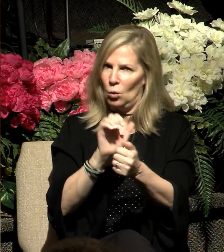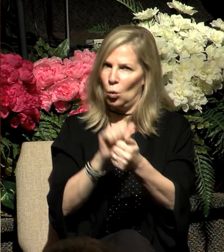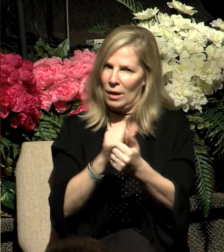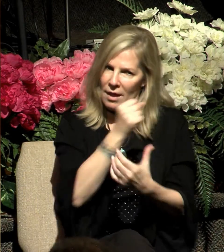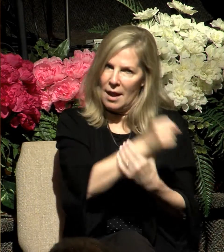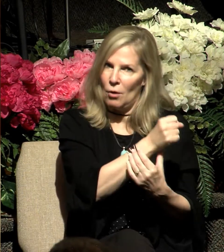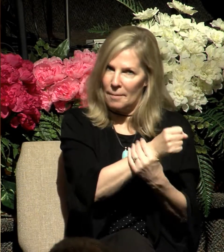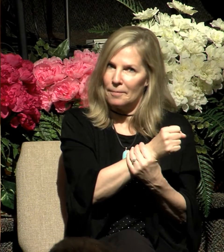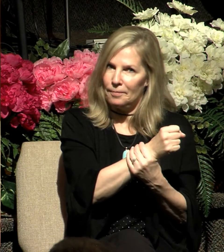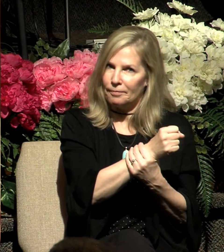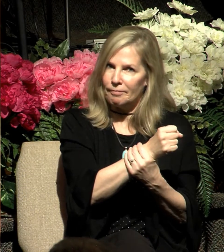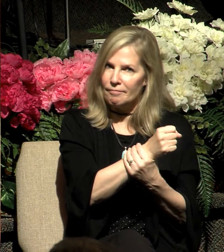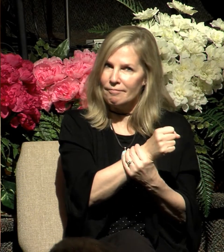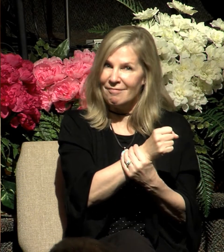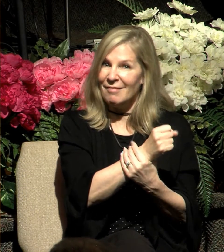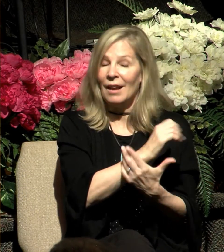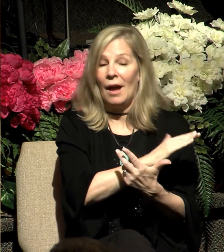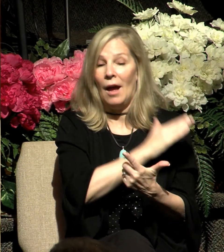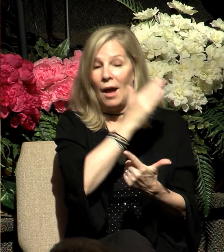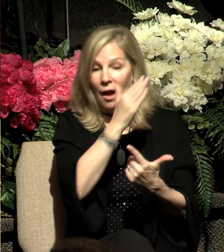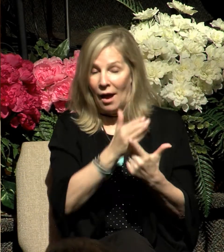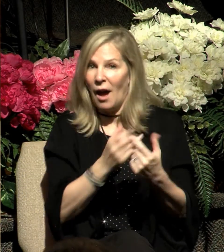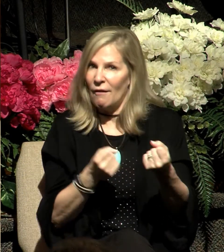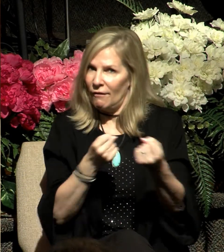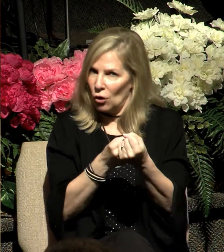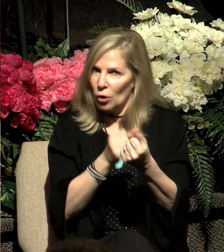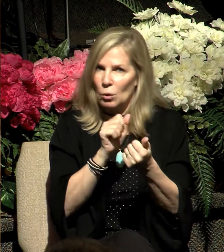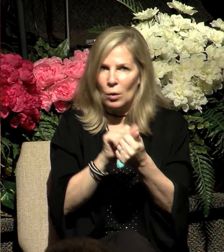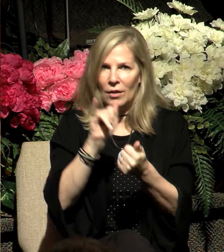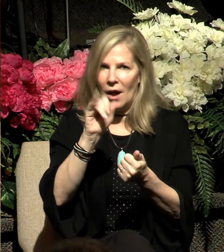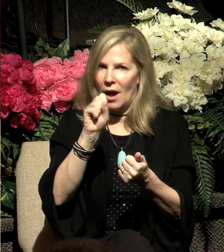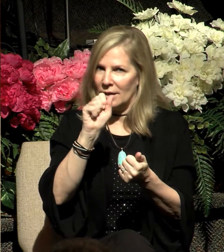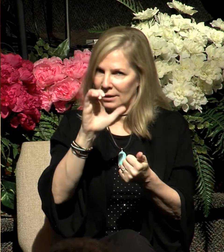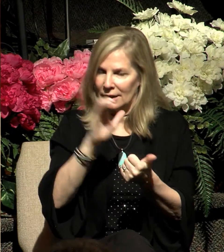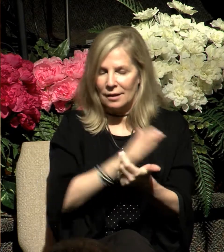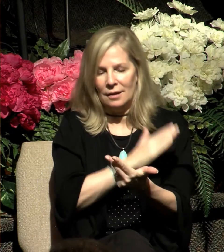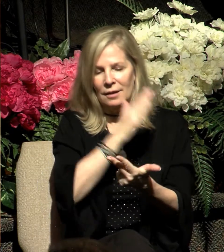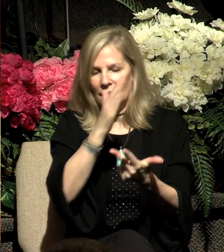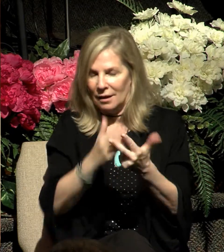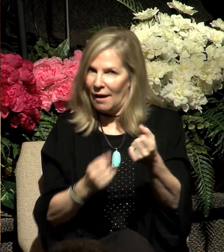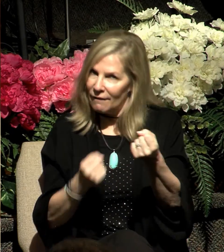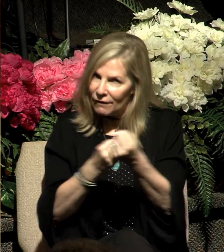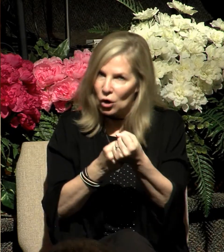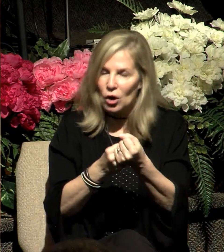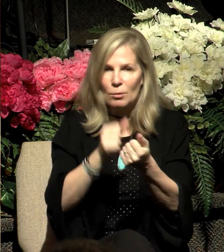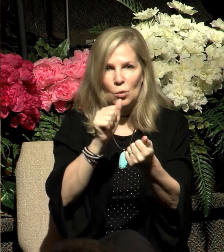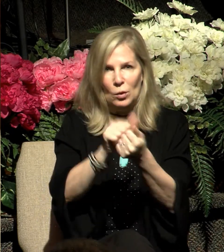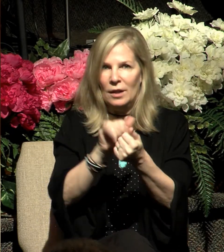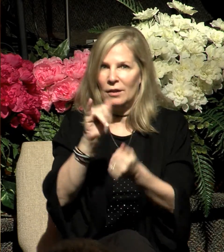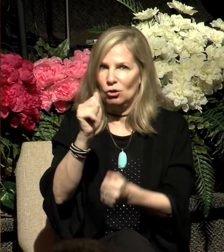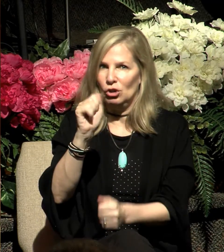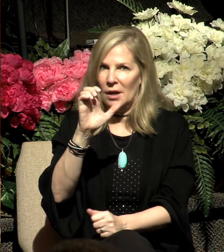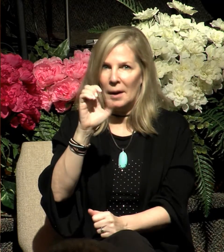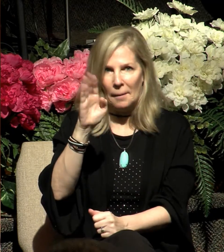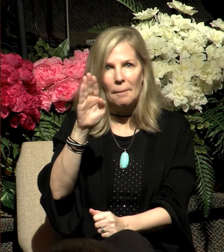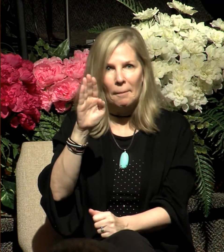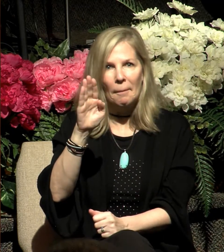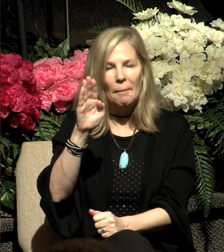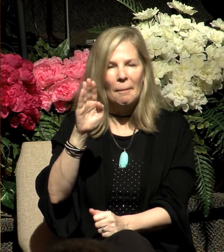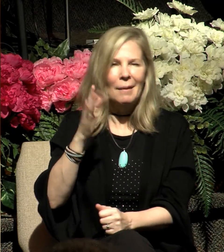and affirmed it with Isaac and affirmed it with Jacob. It was a covenant, we usually call it the Abrahamic covenant, to